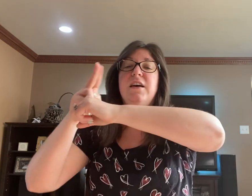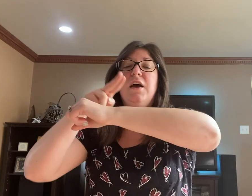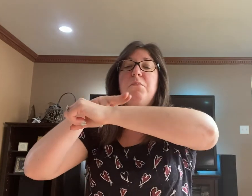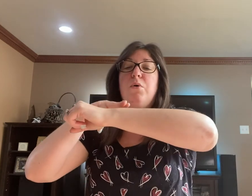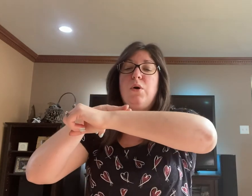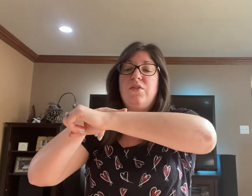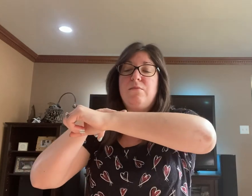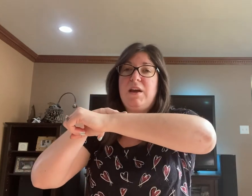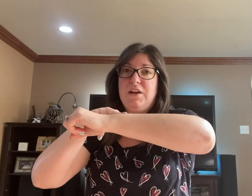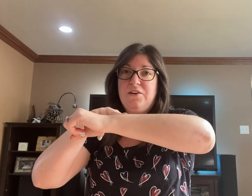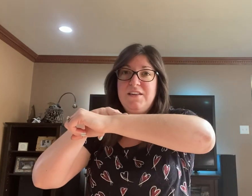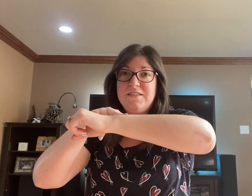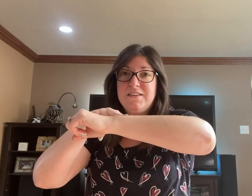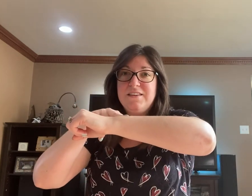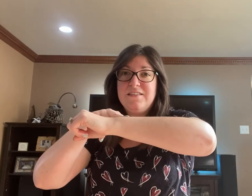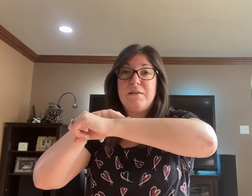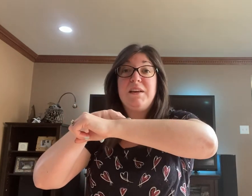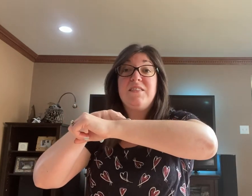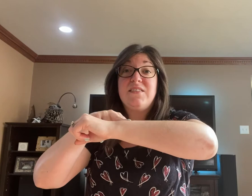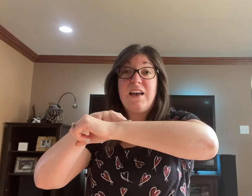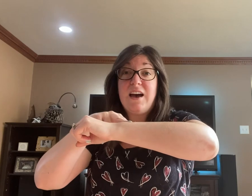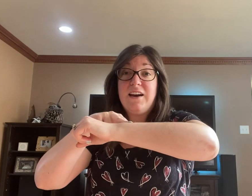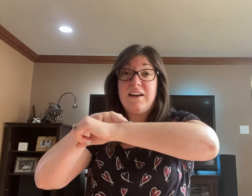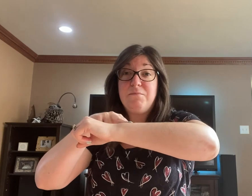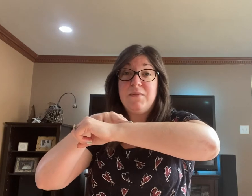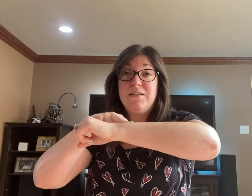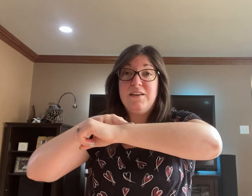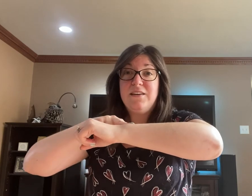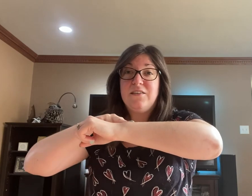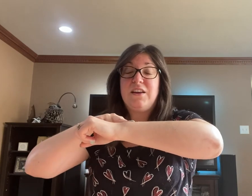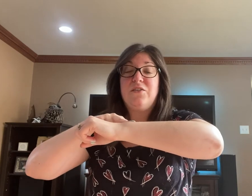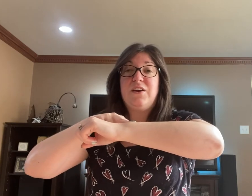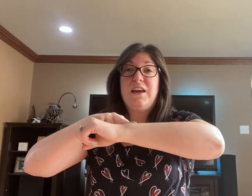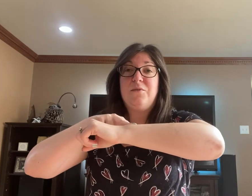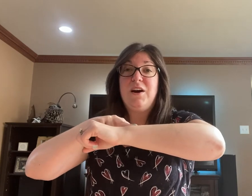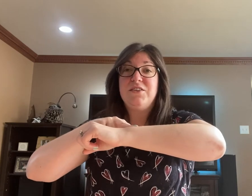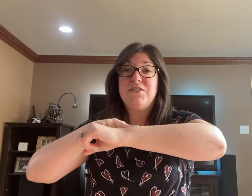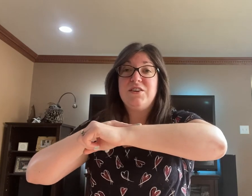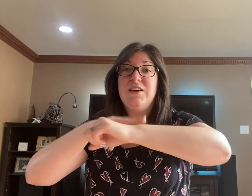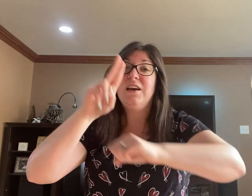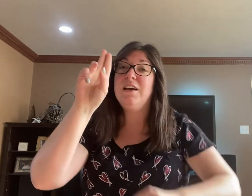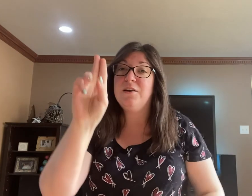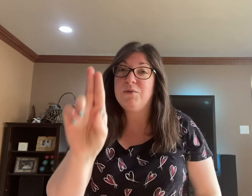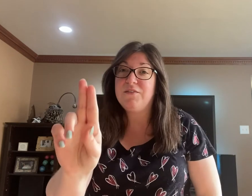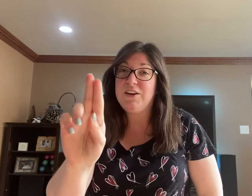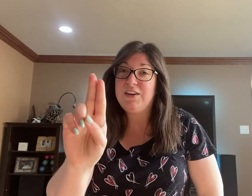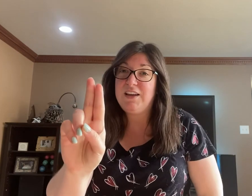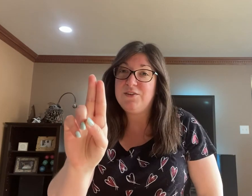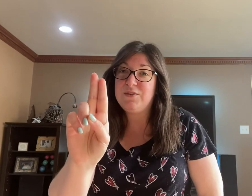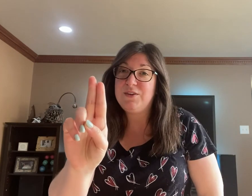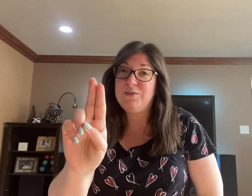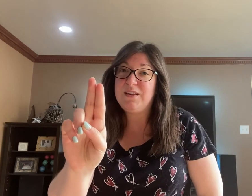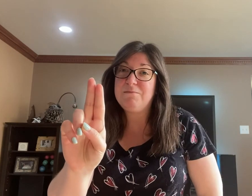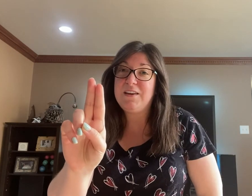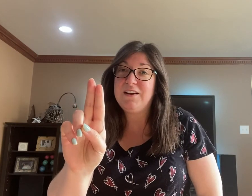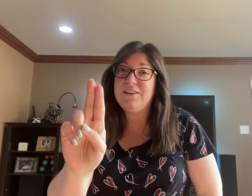point them at your wrist. That means time, like you're looking at a watch. Whenever you take those two same fingers,